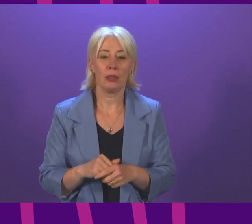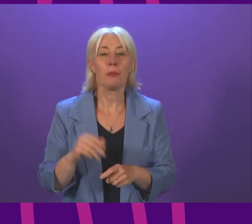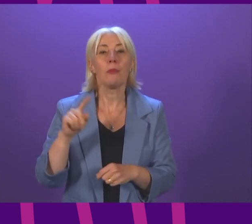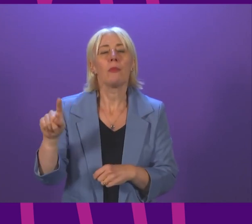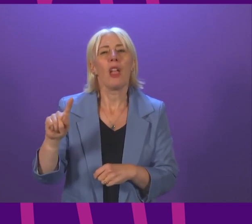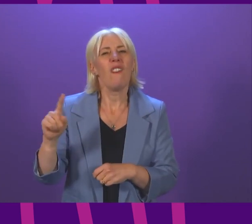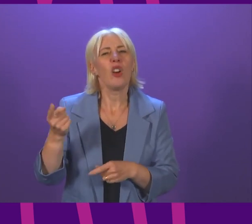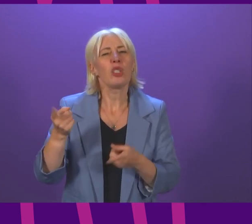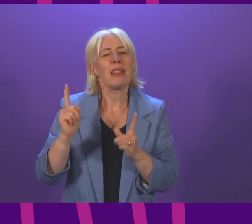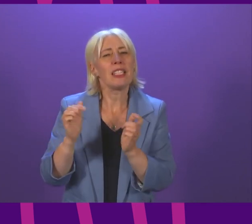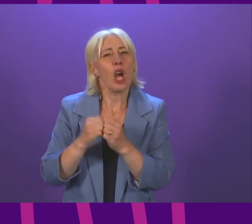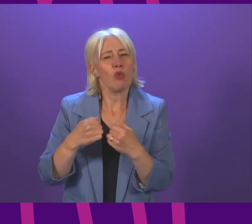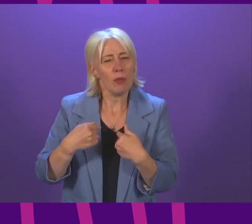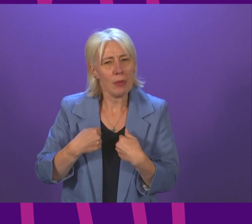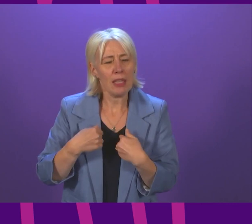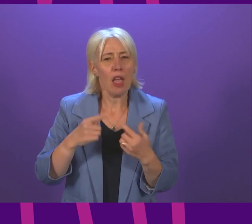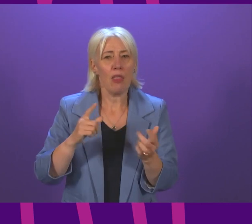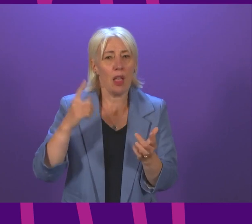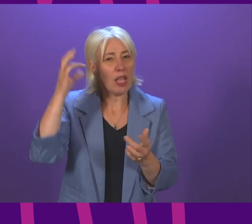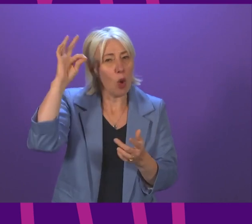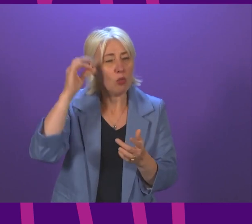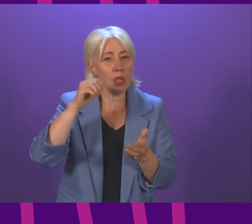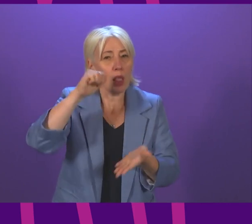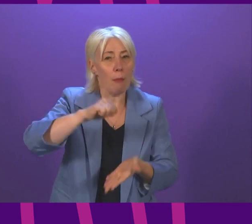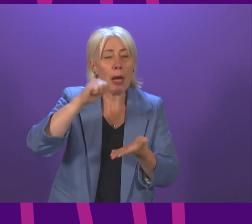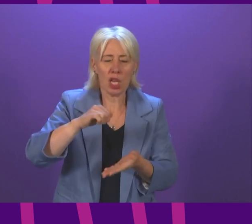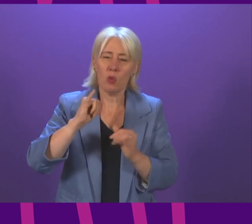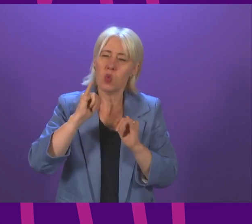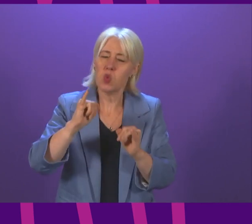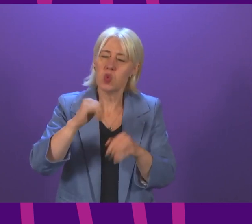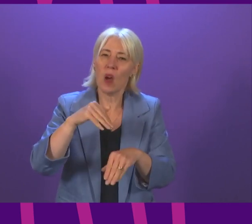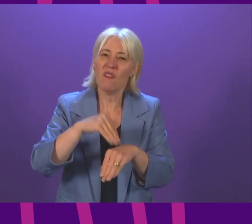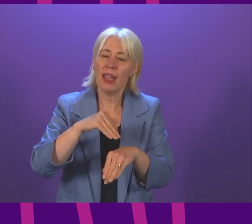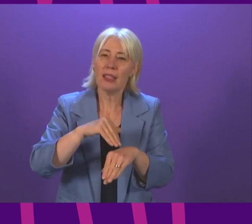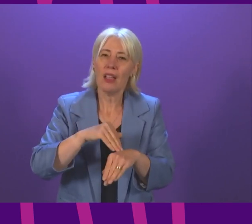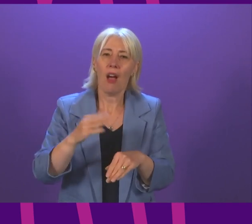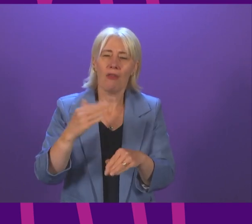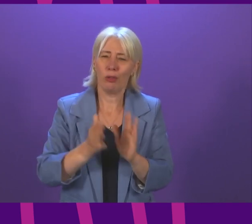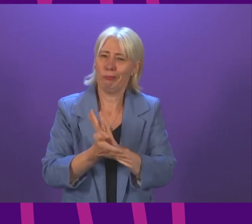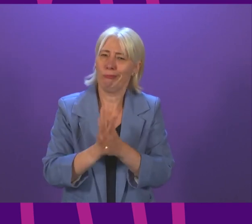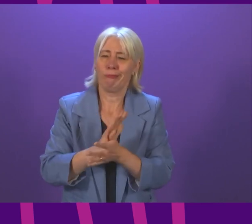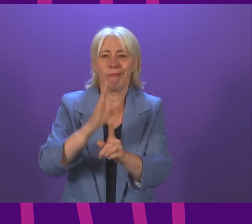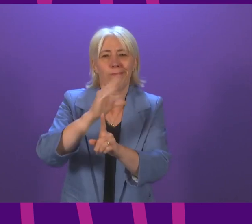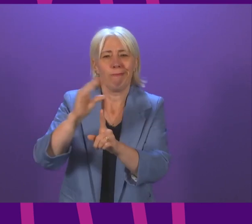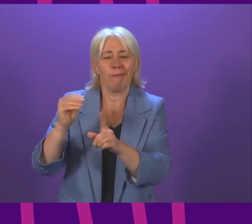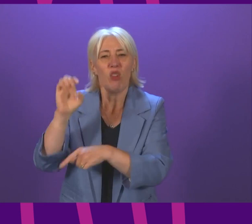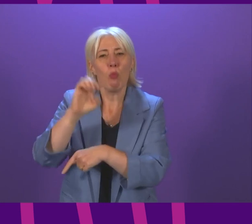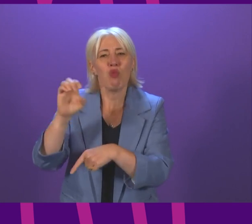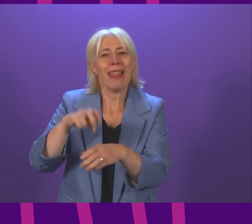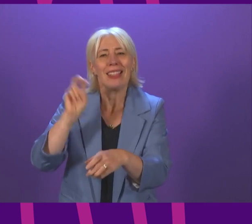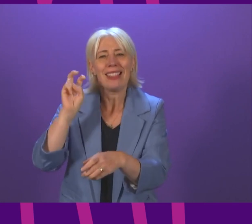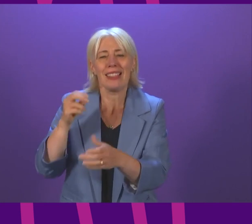minister agree with me that local authority budgets have been badly affected by the disastrous Tory Brexit deal